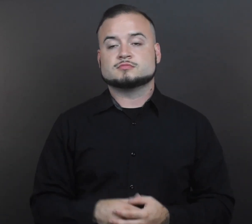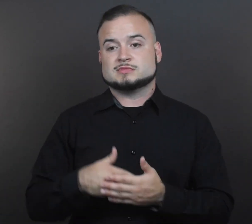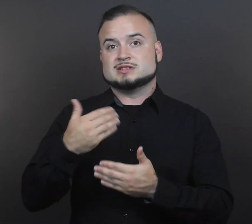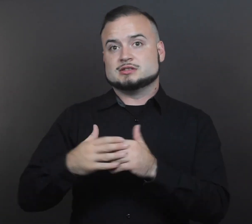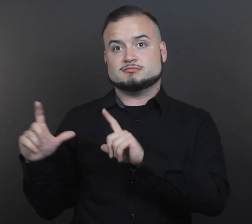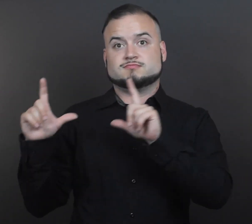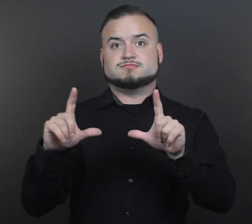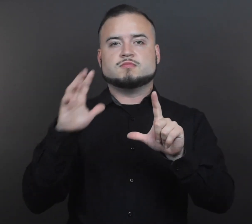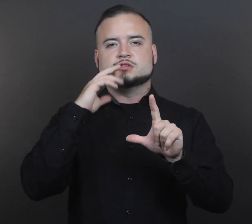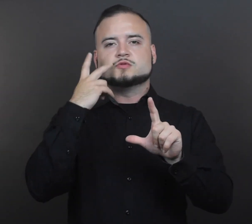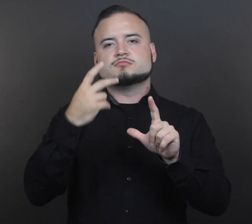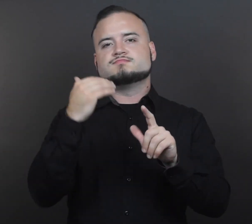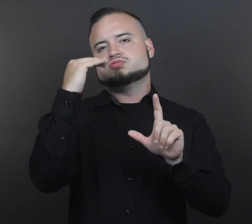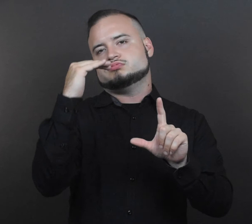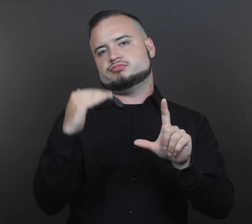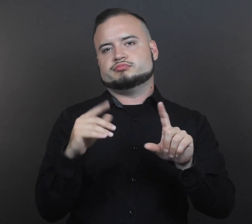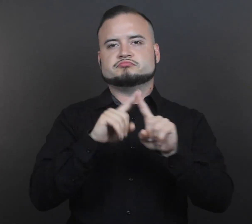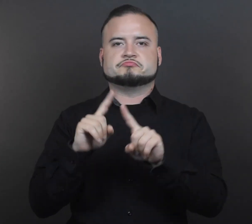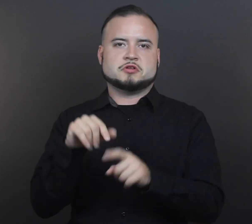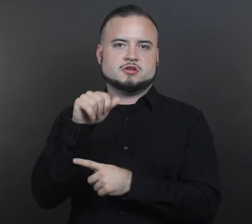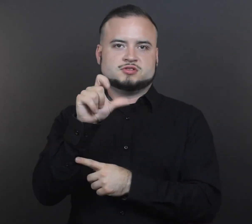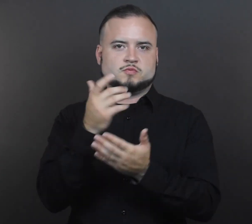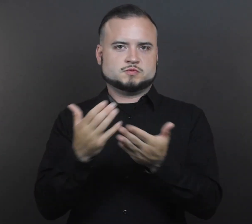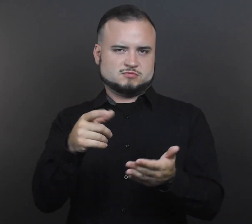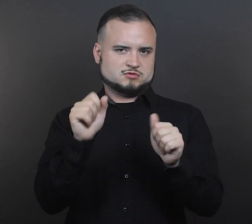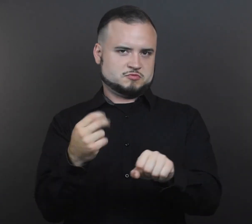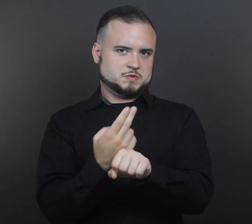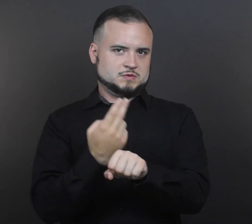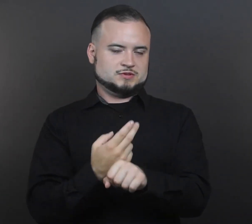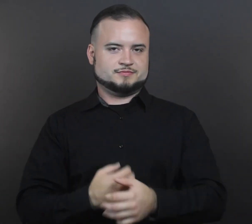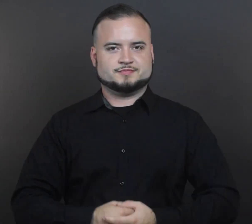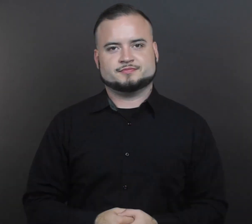The following screen will show a list of possible ASL resources for you to use.